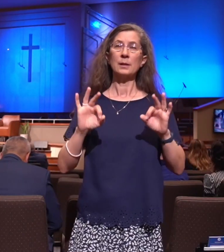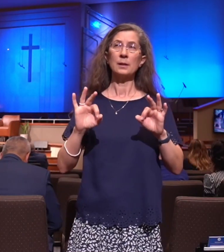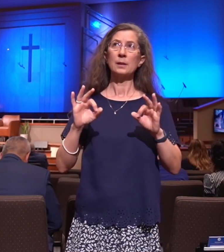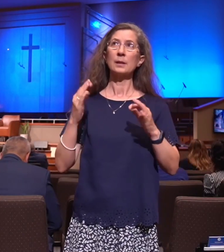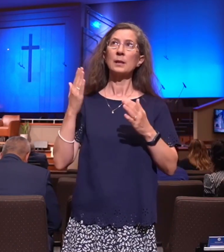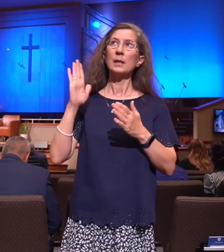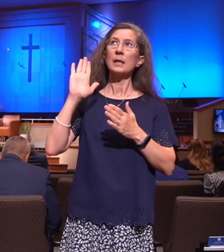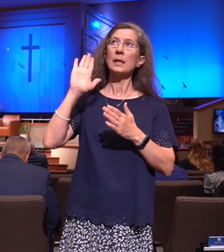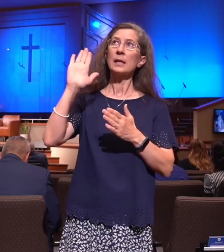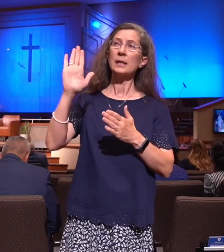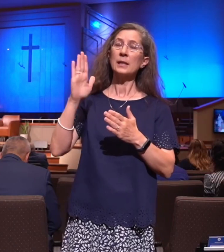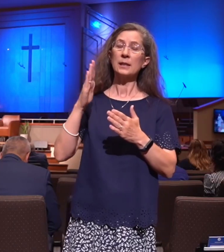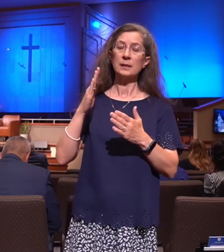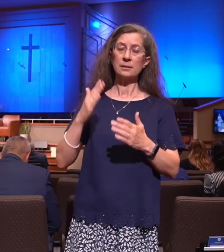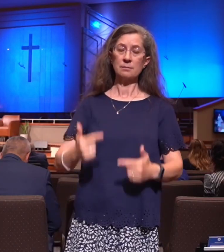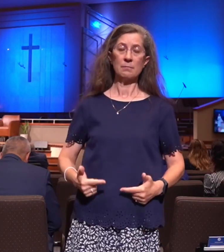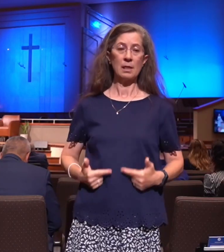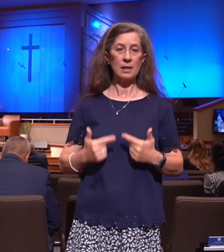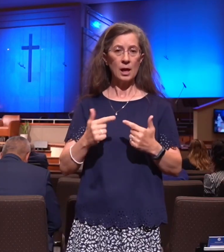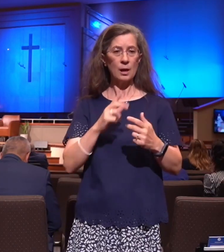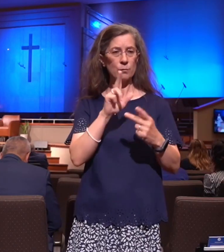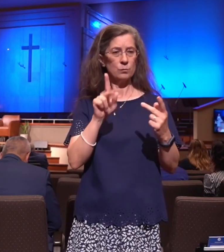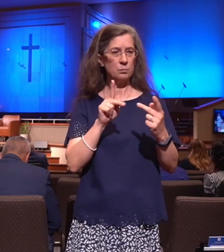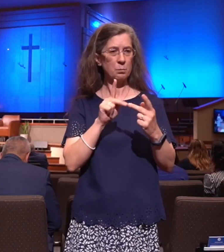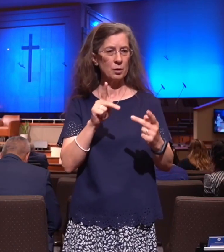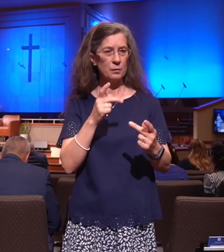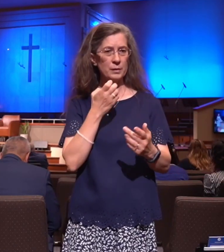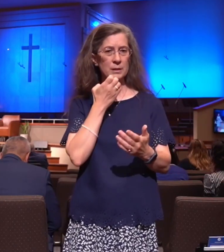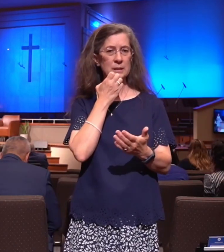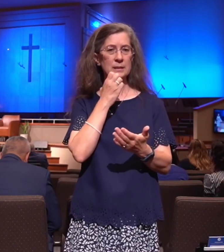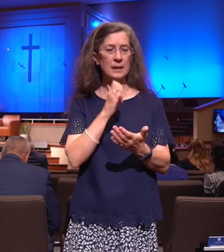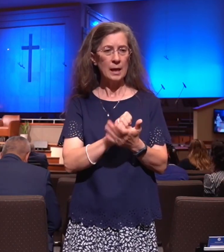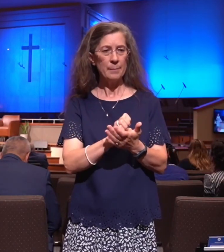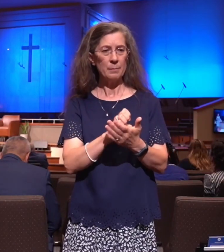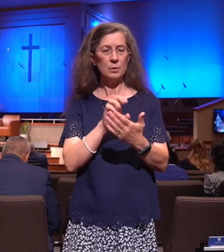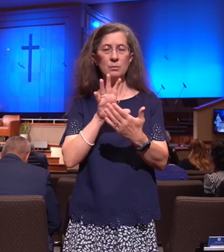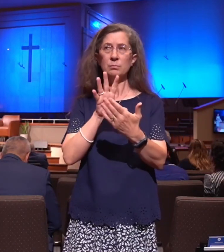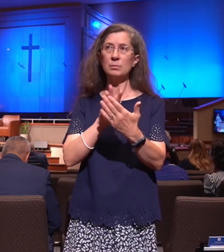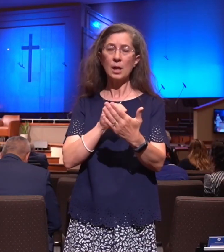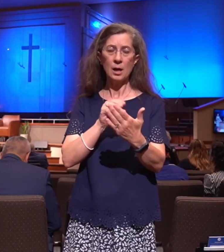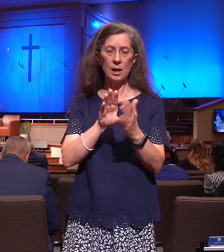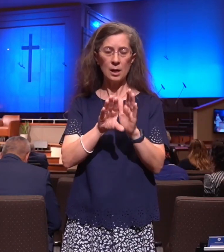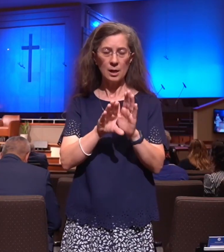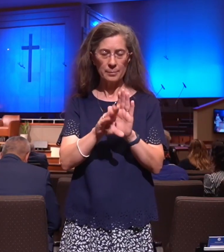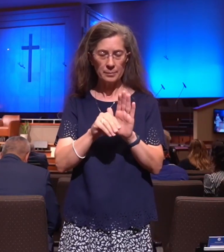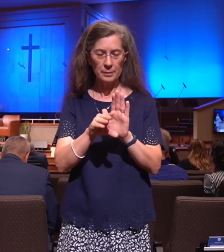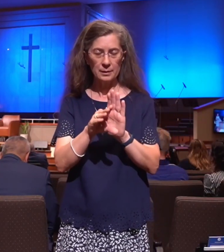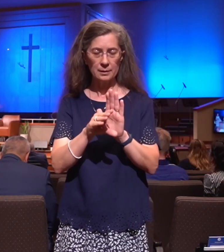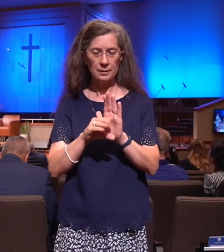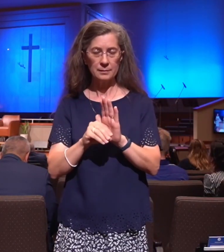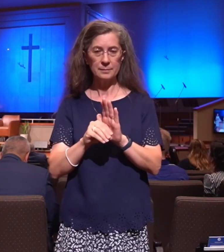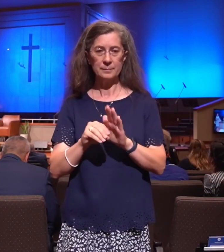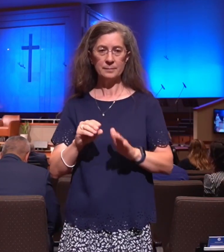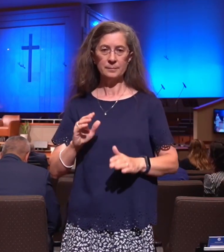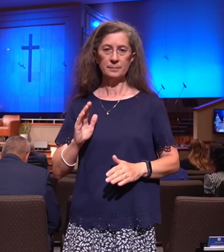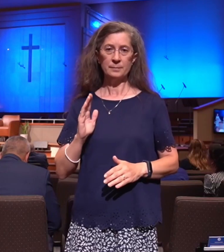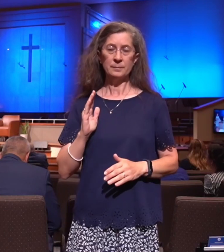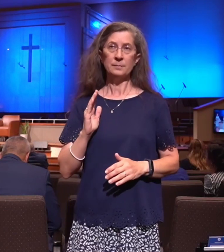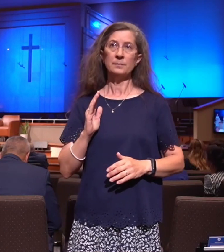the way we lived, the way we need to be. Our love is more than words could